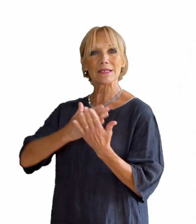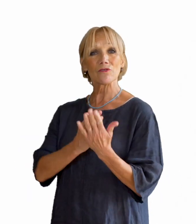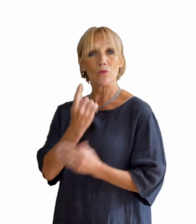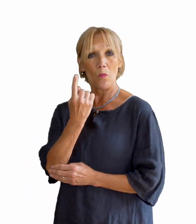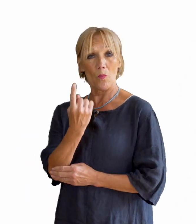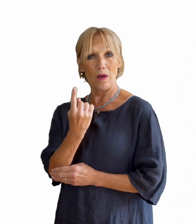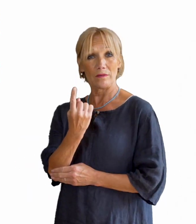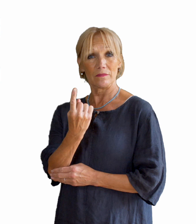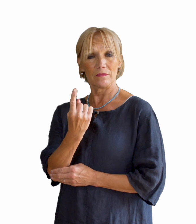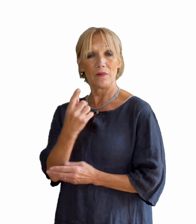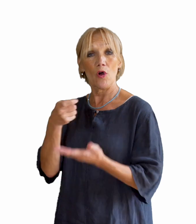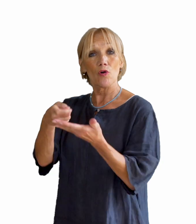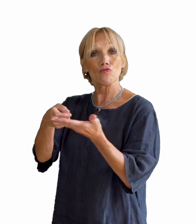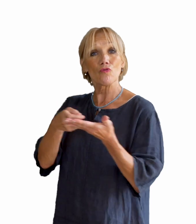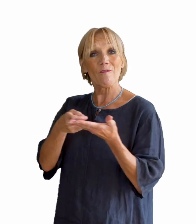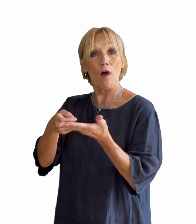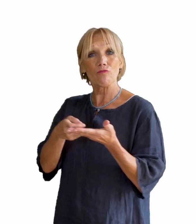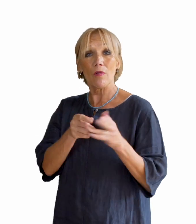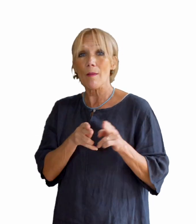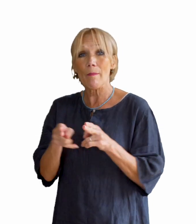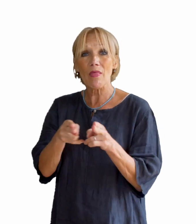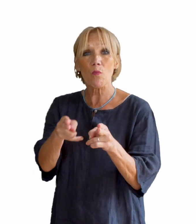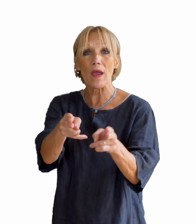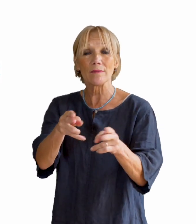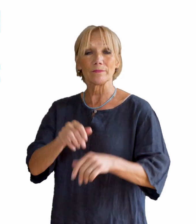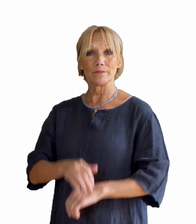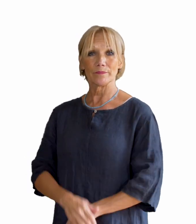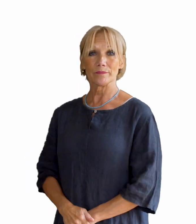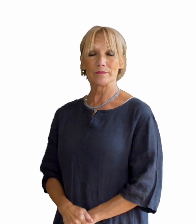Section 1. Referrals and Pathway